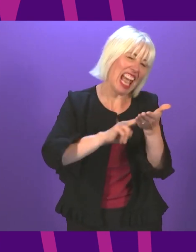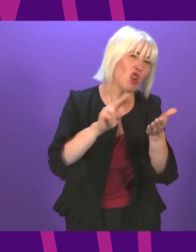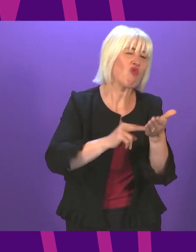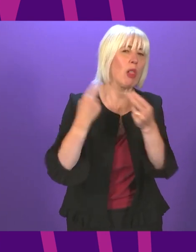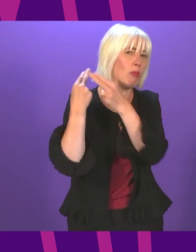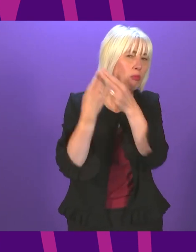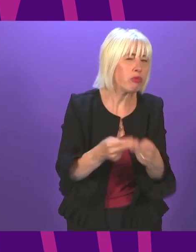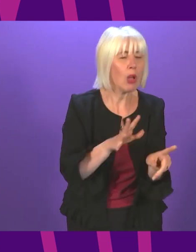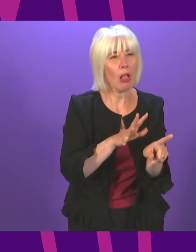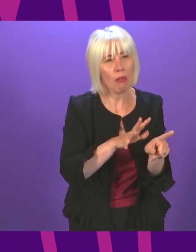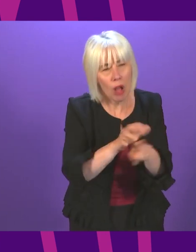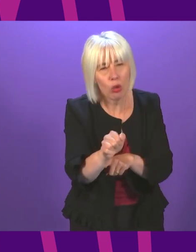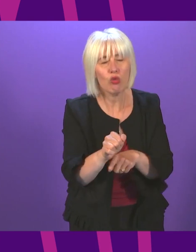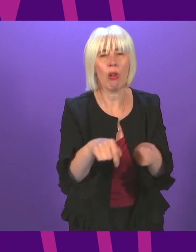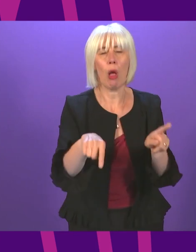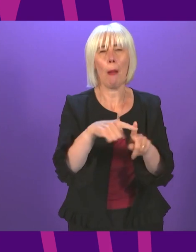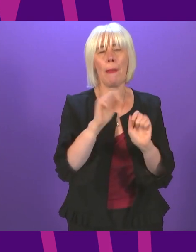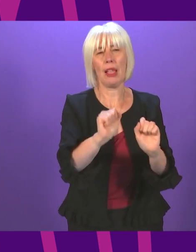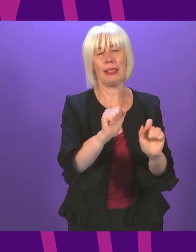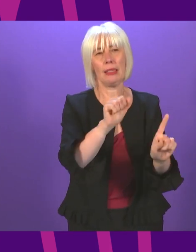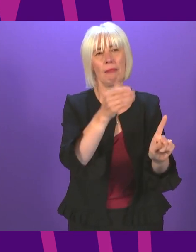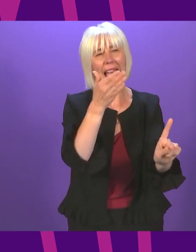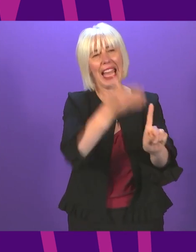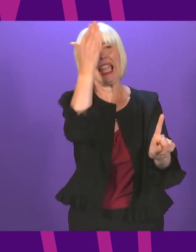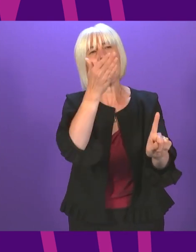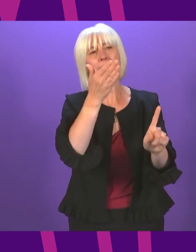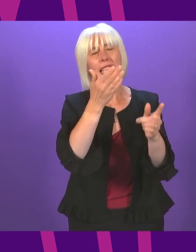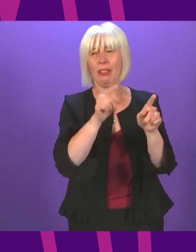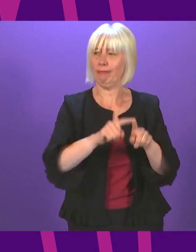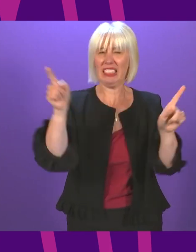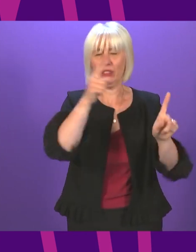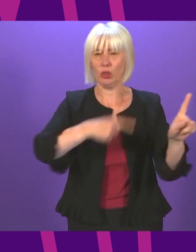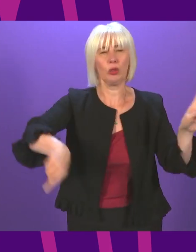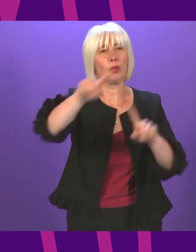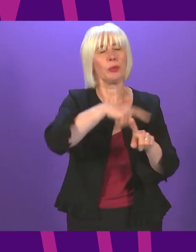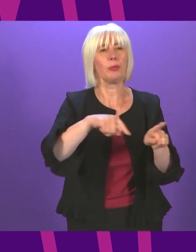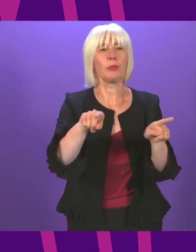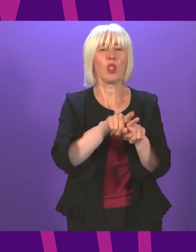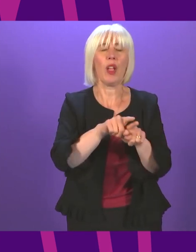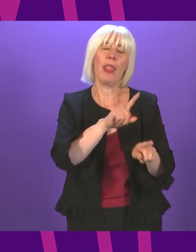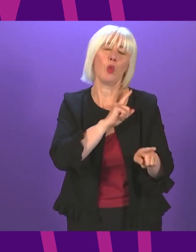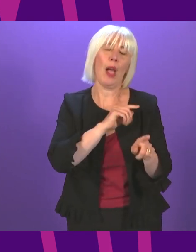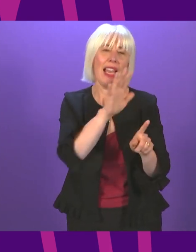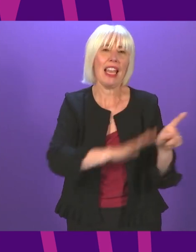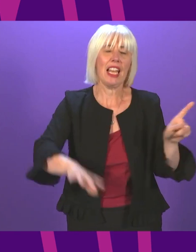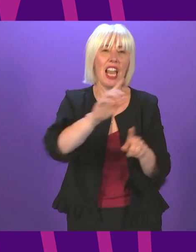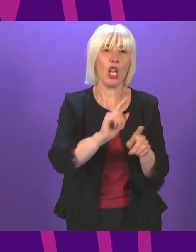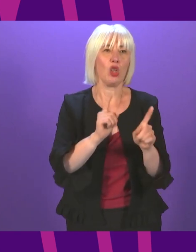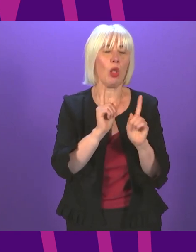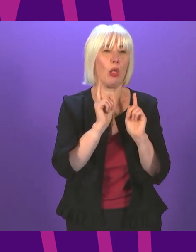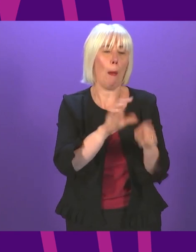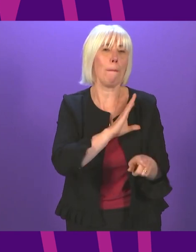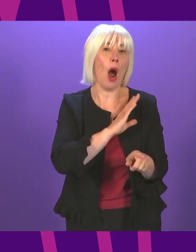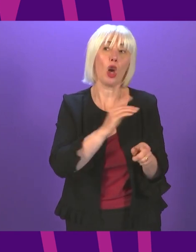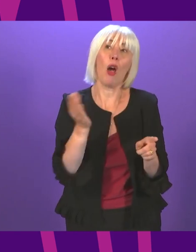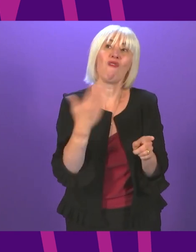character and coherent identity in the agreement we make clear that we believe national parks should be designated only in response to local community